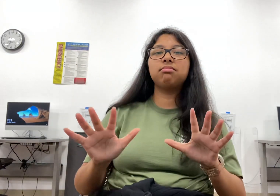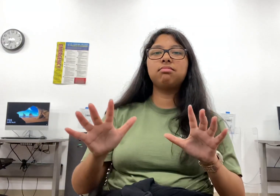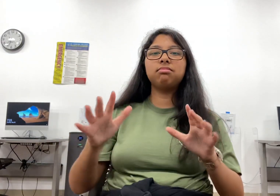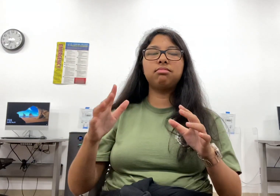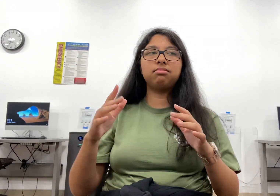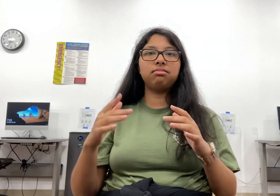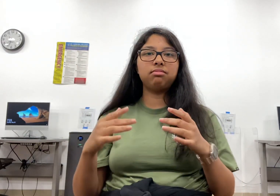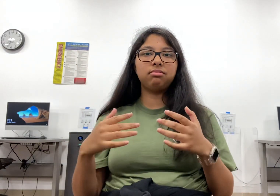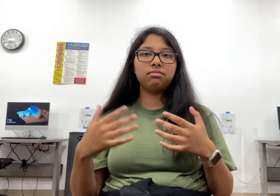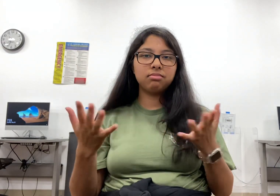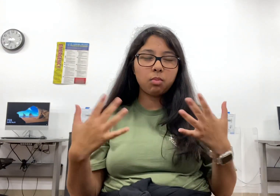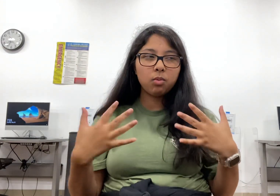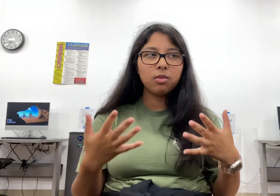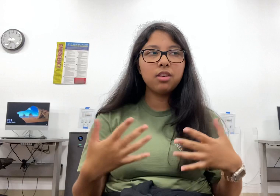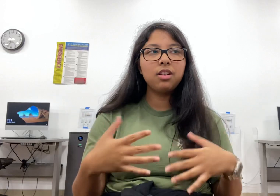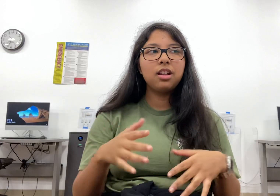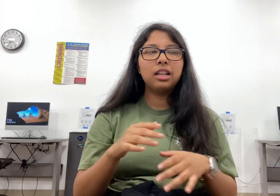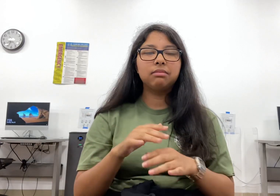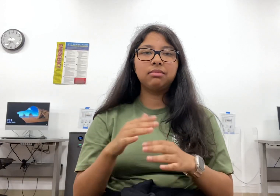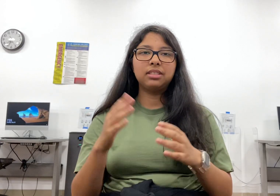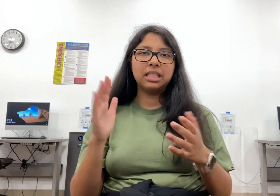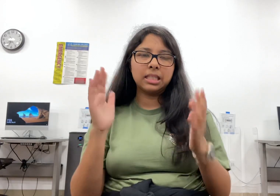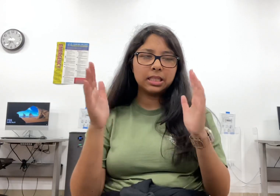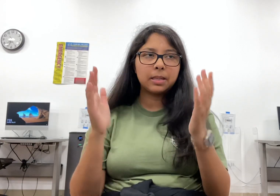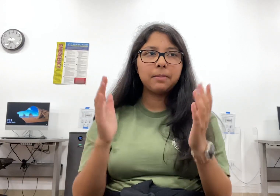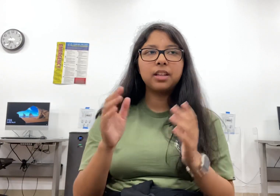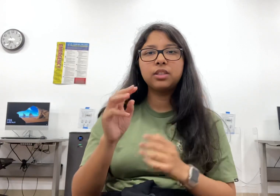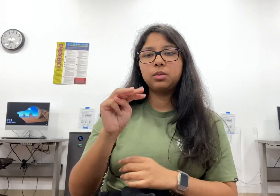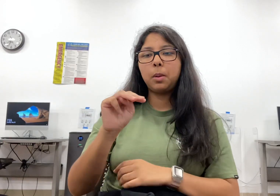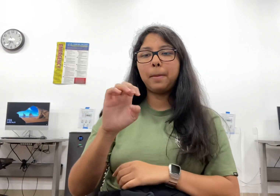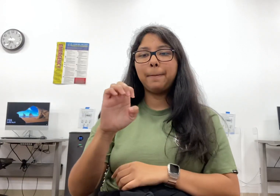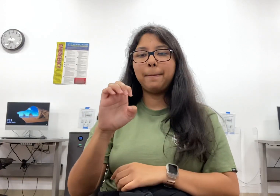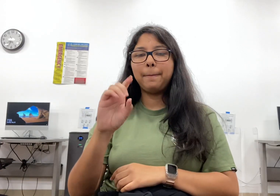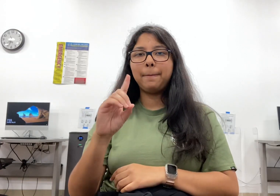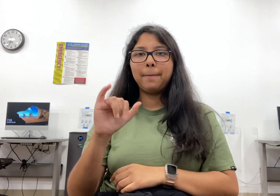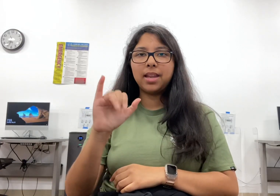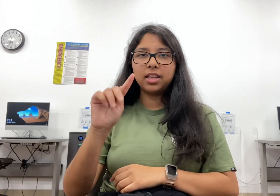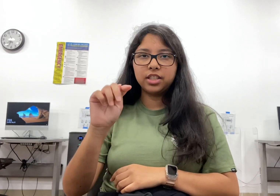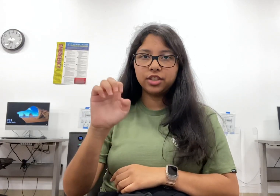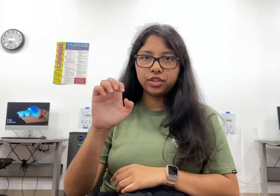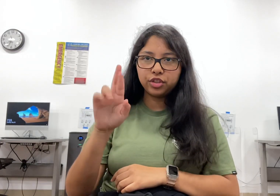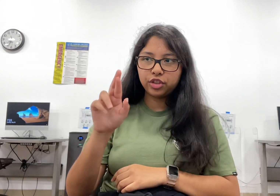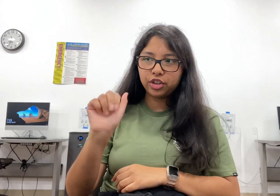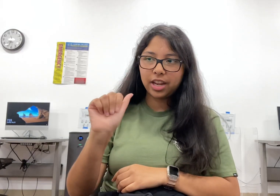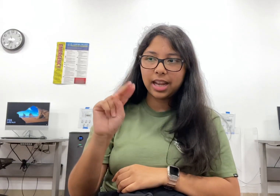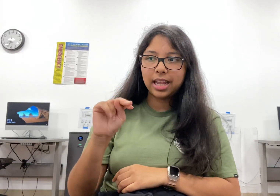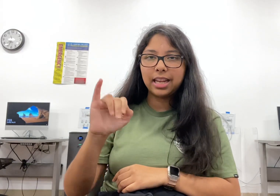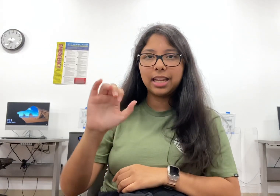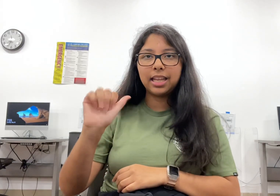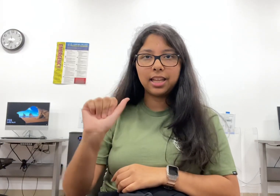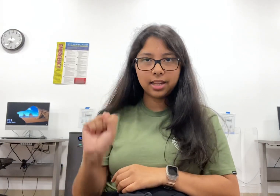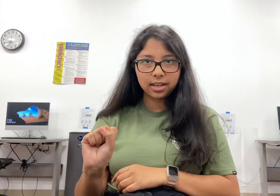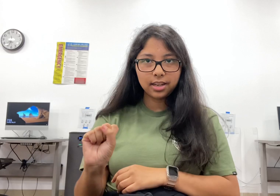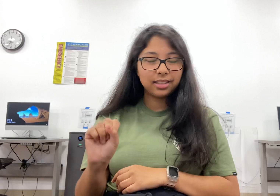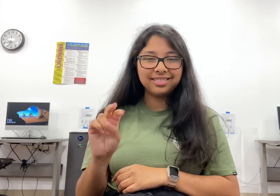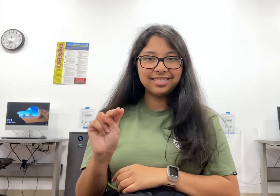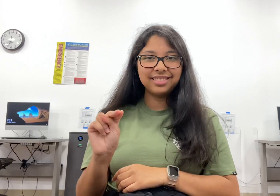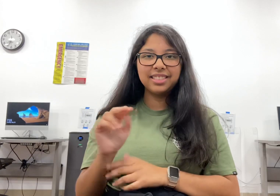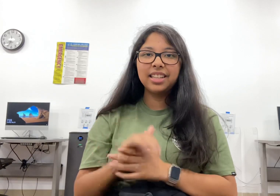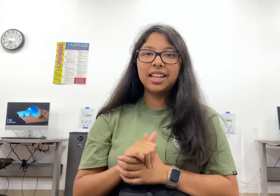Mediterranean Riviera. In the summer, it is consistently 10 degrees cooler than the